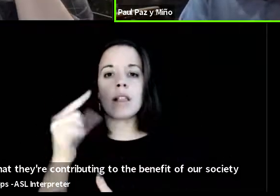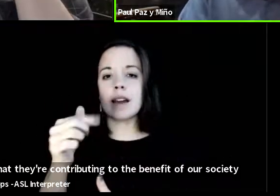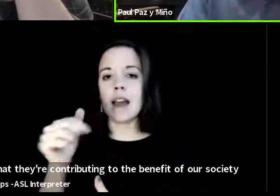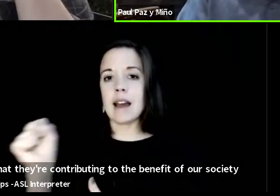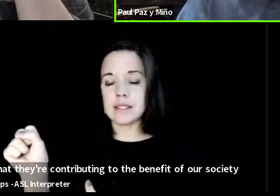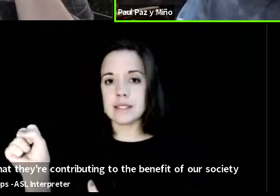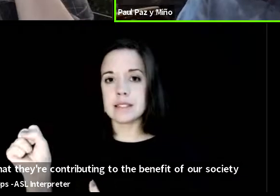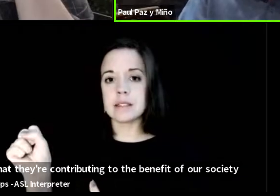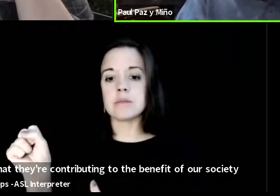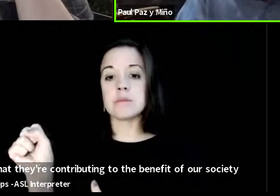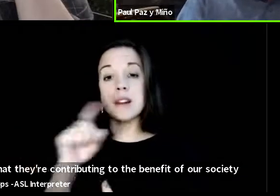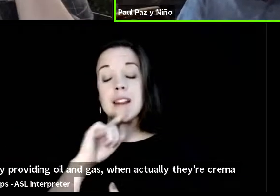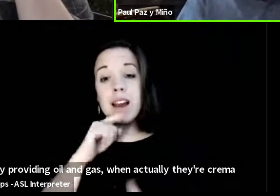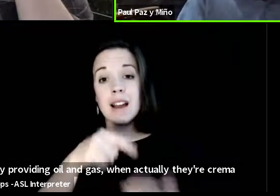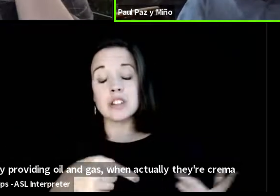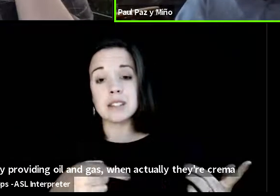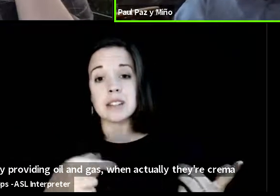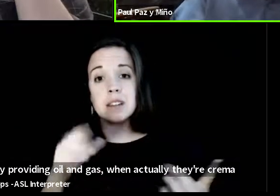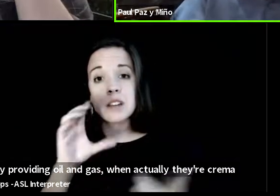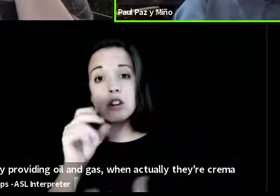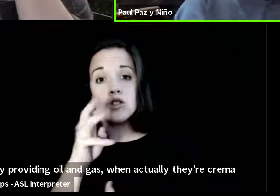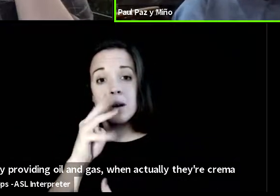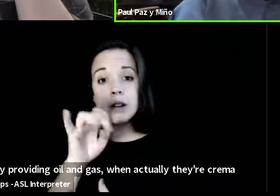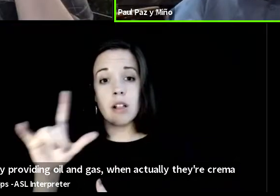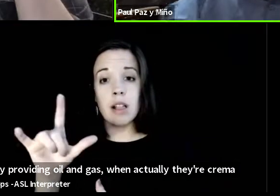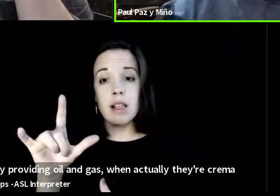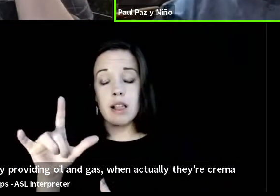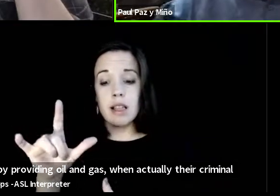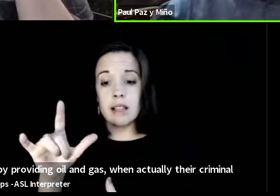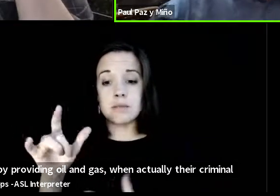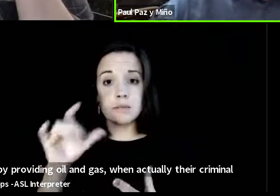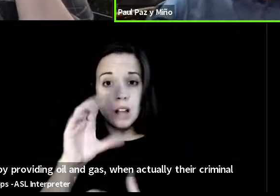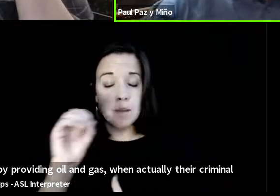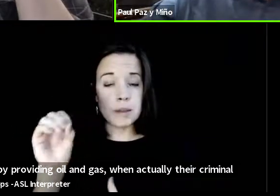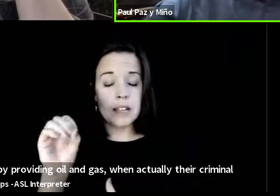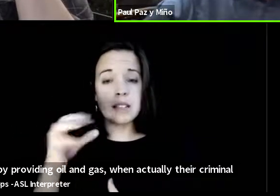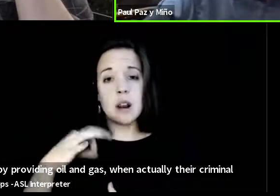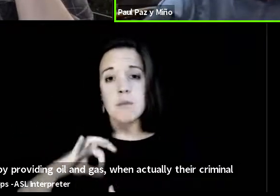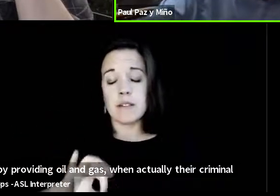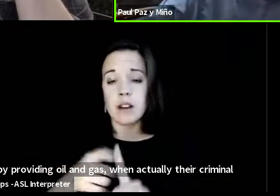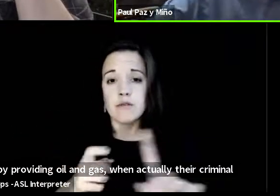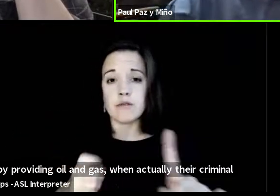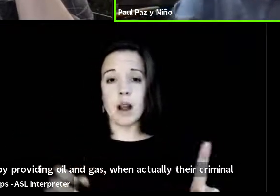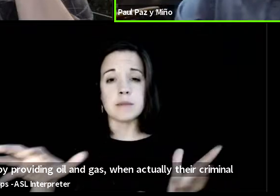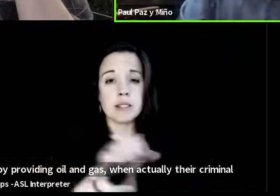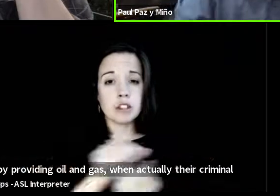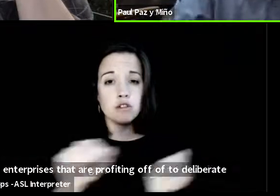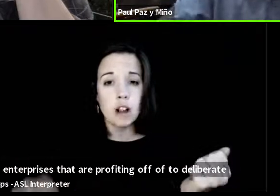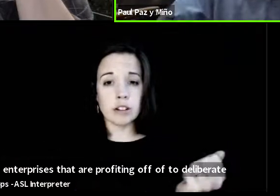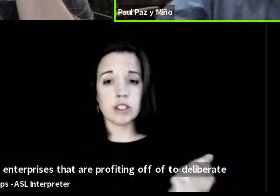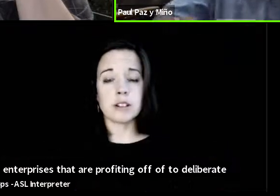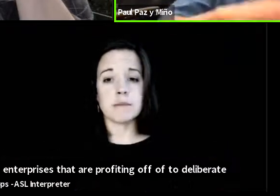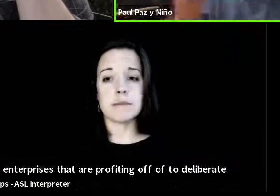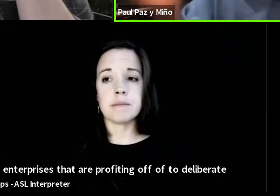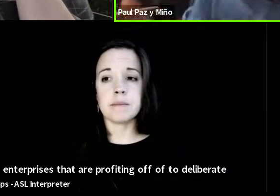actually they're criminal enterprises that are profiting off of deliberate destruction and